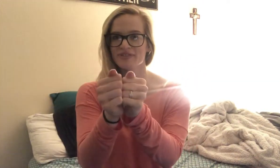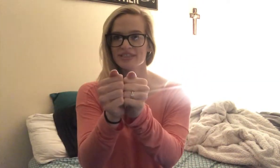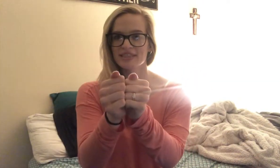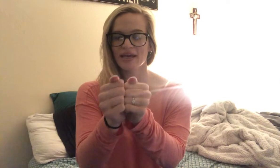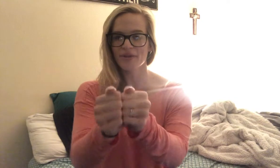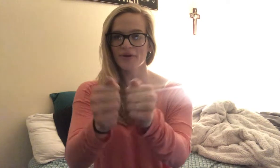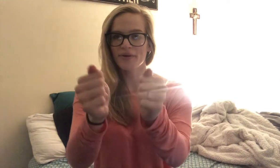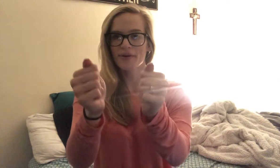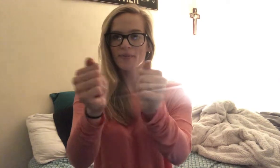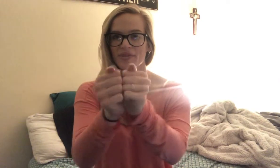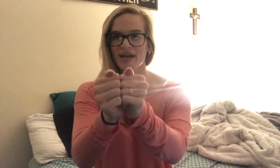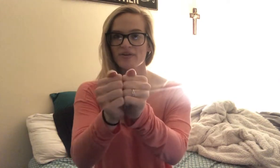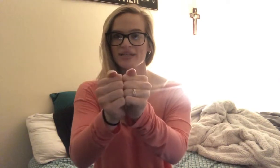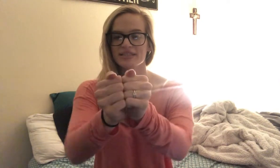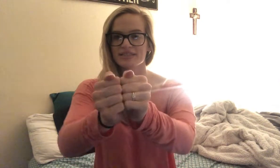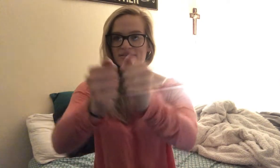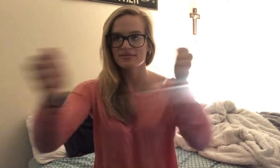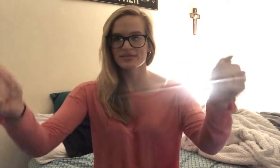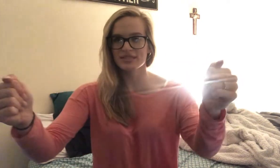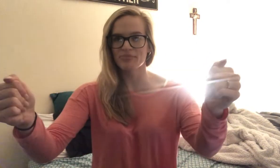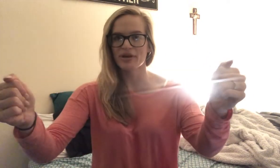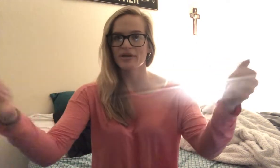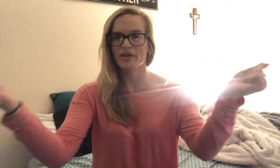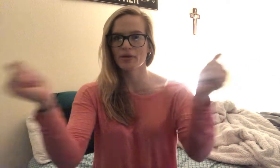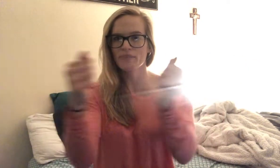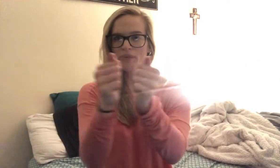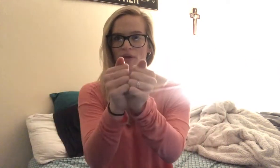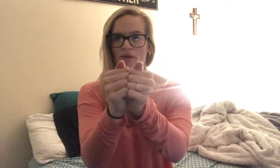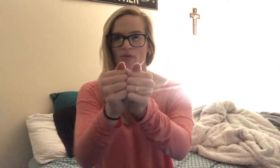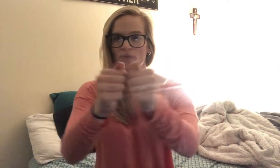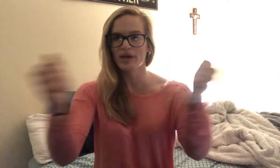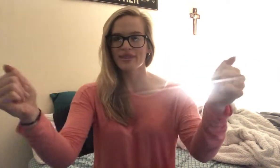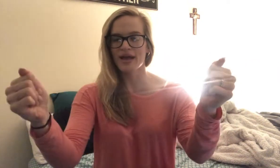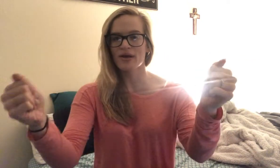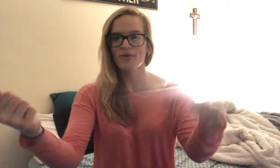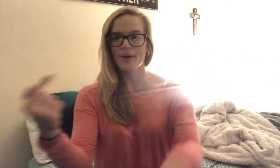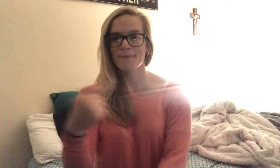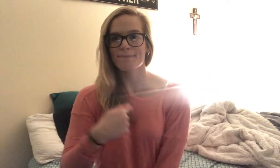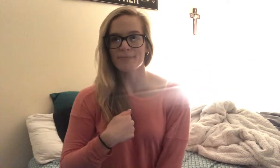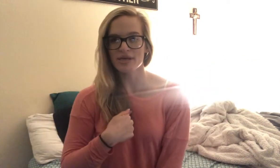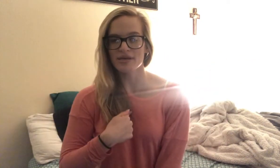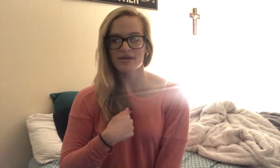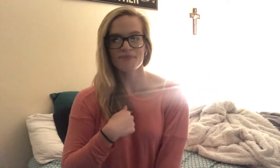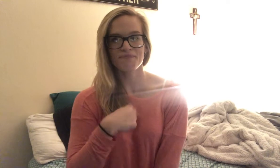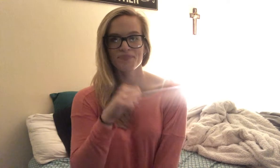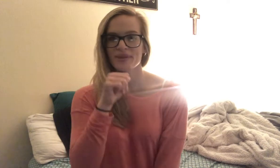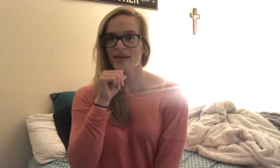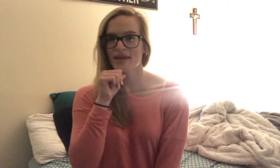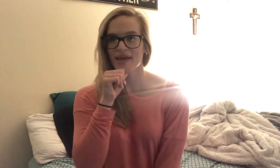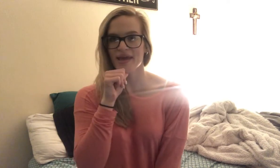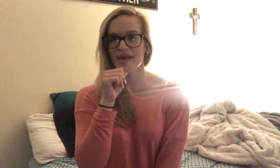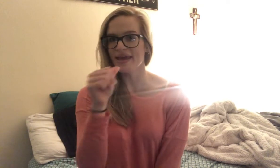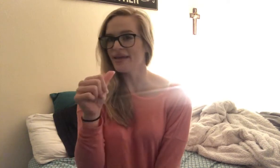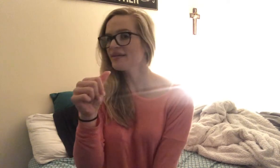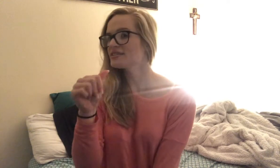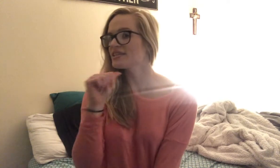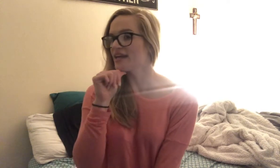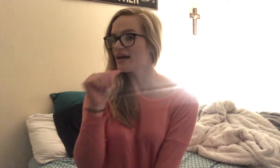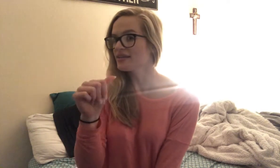fists together. Without is separating them. Without. Me. Ain't. Not.